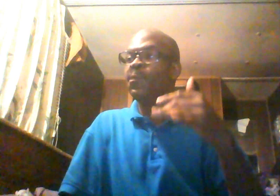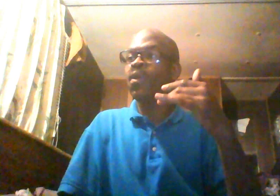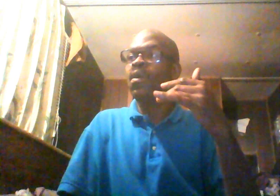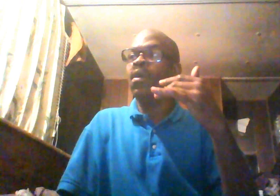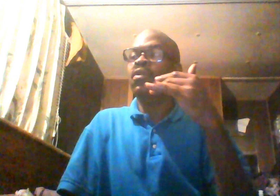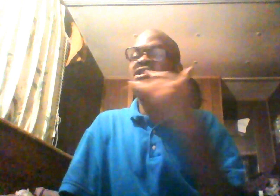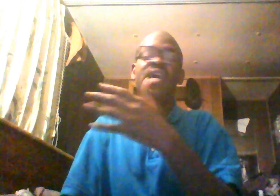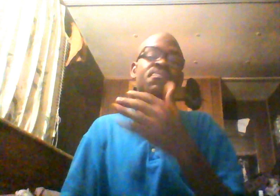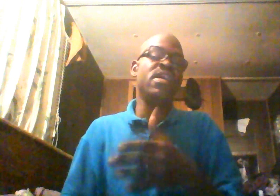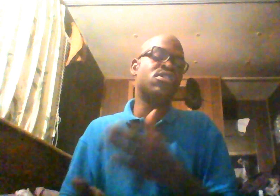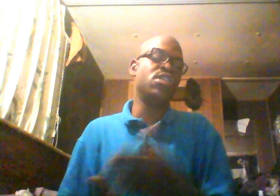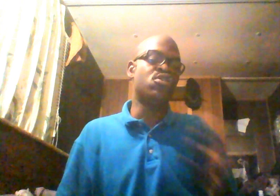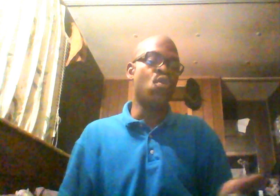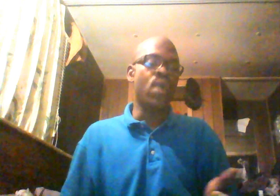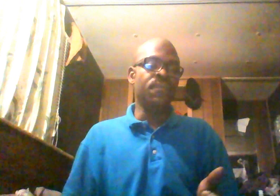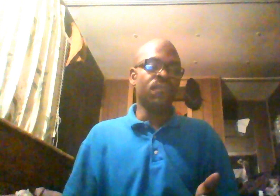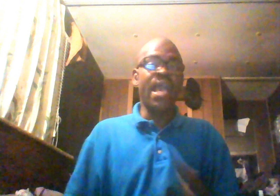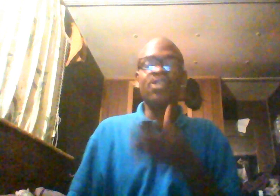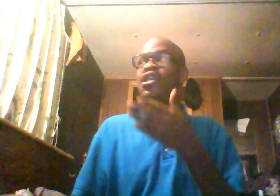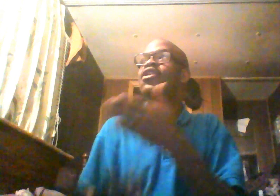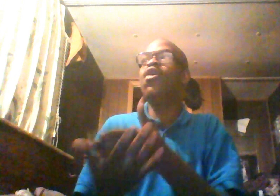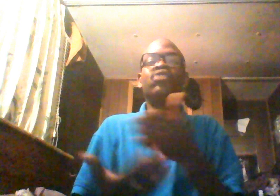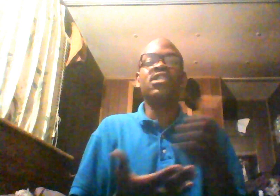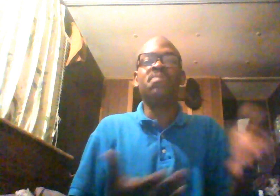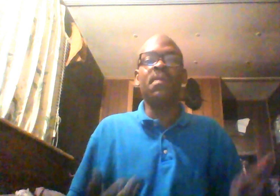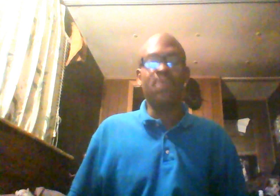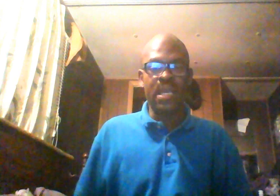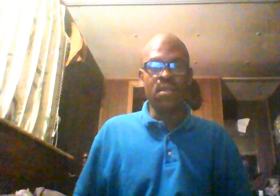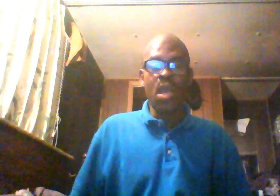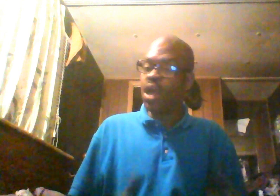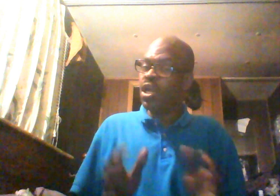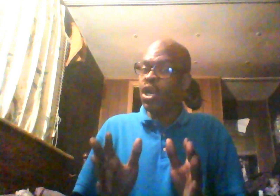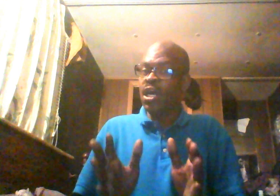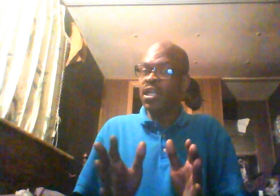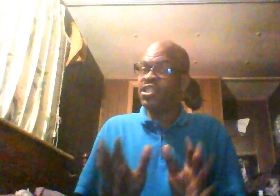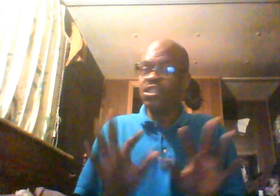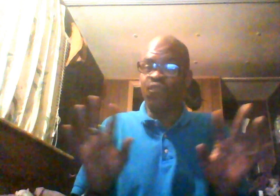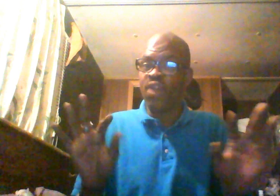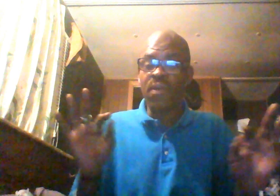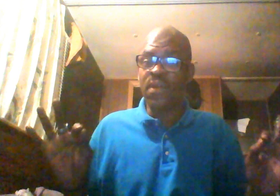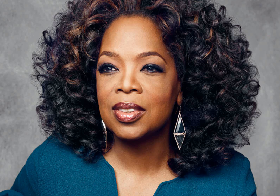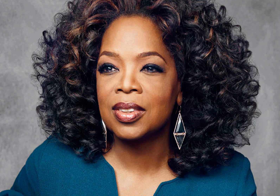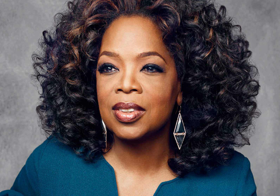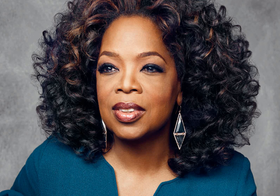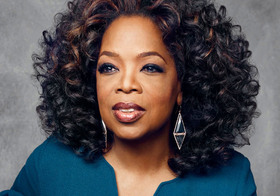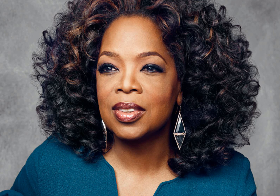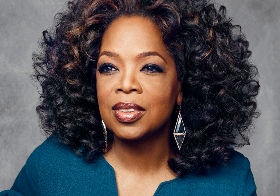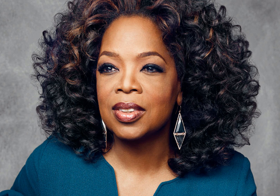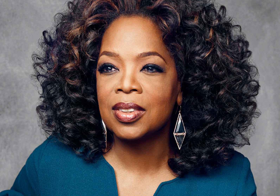So the same thing that she's doing, and she knows she's being played. Unless she's very, very stupid and doesn't know anything.